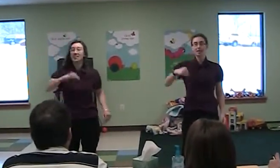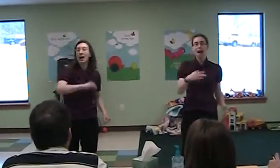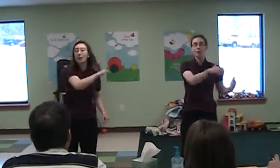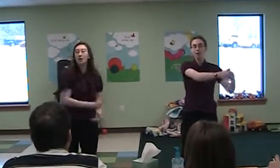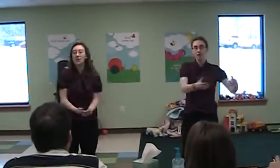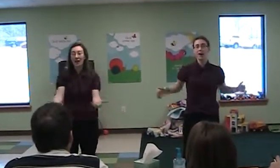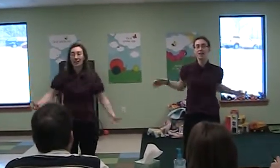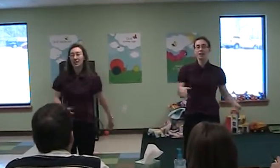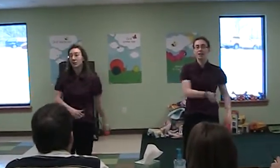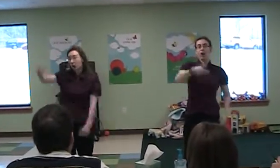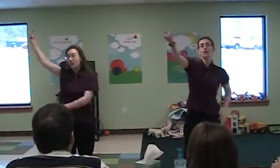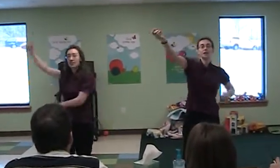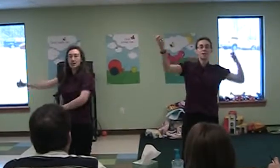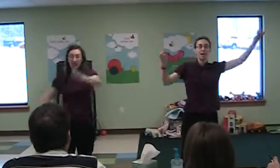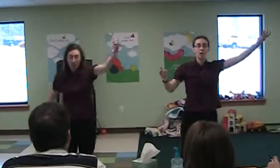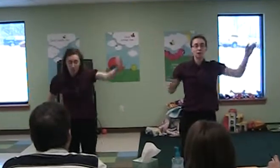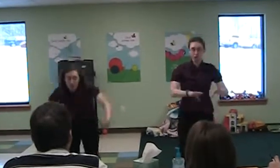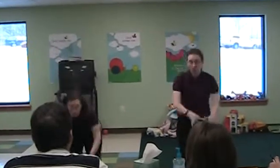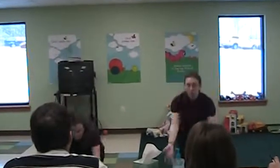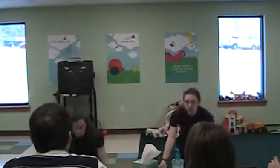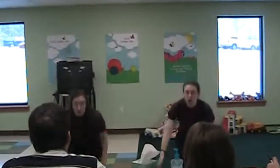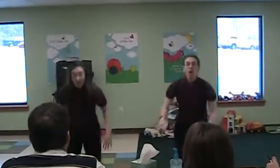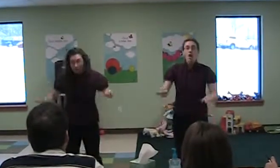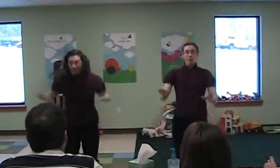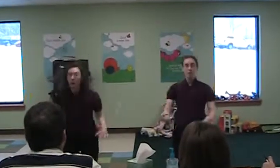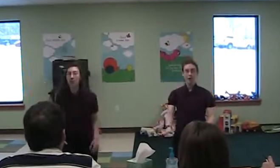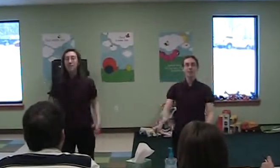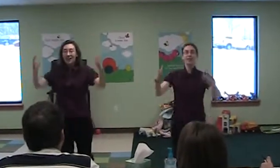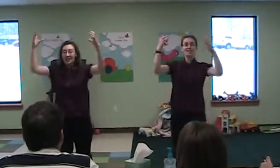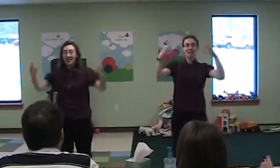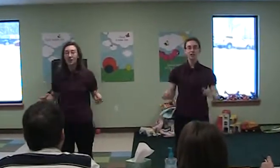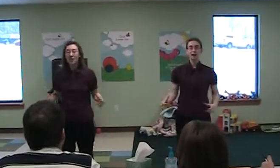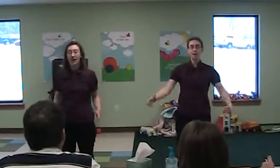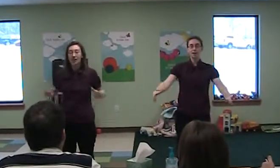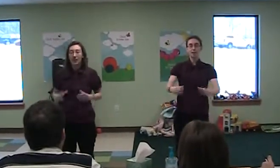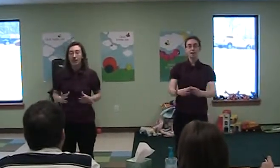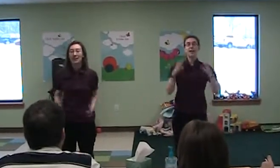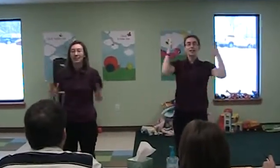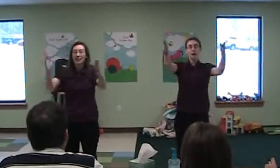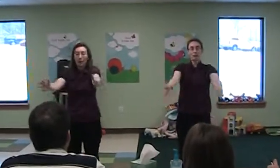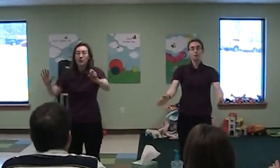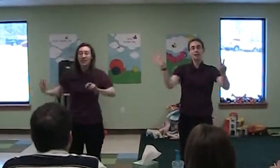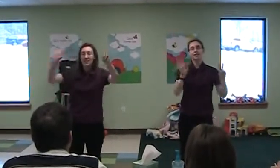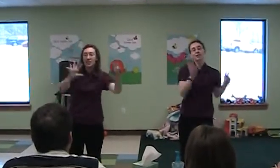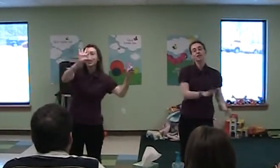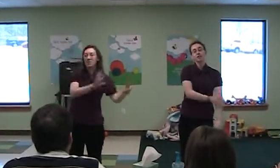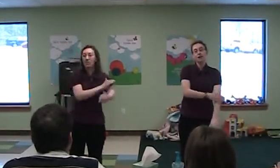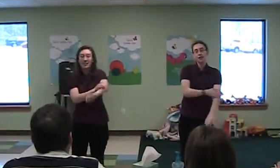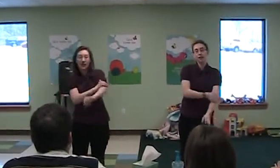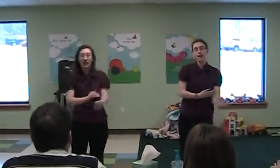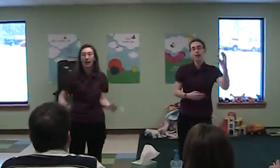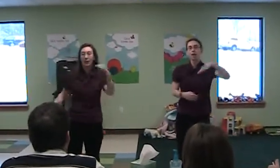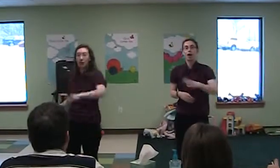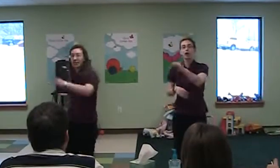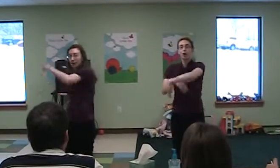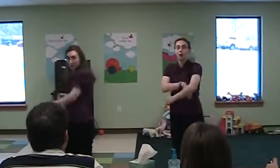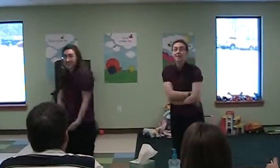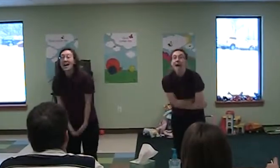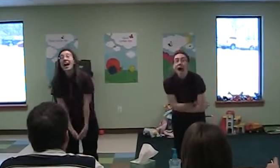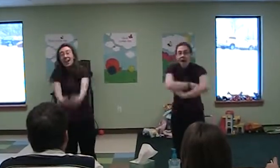the Tiber and the Vatican, the Colosseum, Capitol, the Trumpian Rock, the Barbara and Nicola, the St. John Latimer, the Campagna, the Apinoid, the Seven Hills, the Massacre of Calde, the Claudio and Aquatics, and